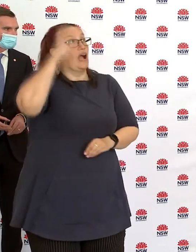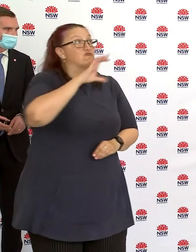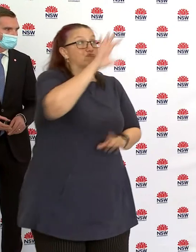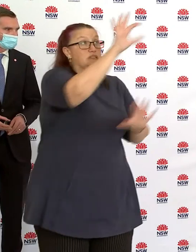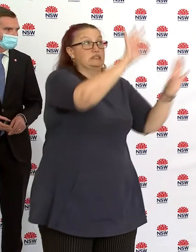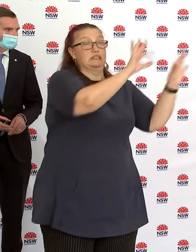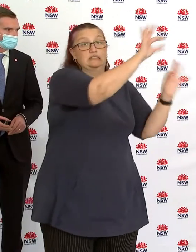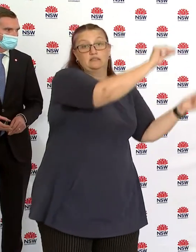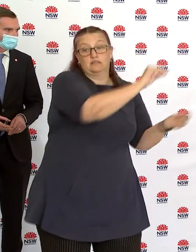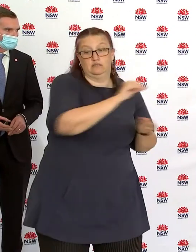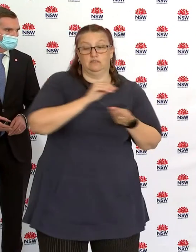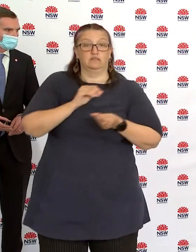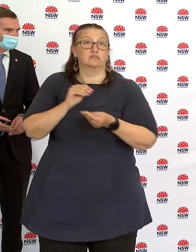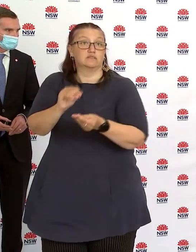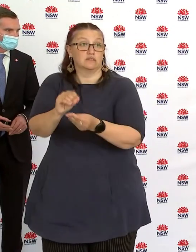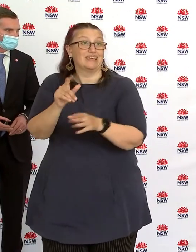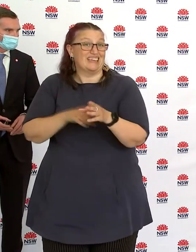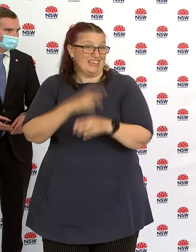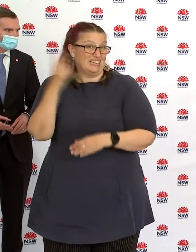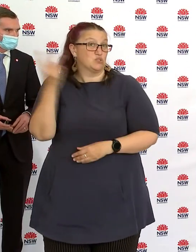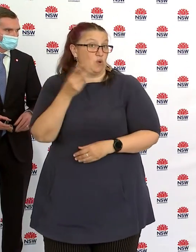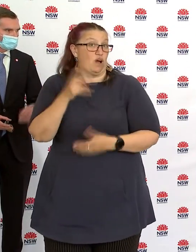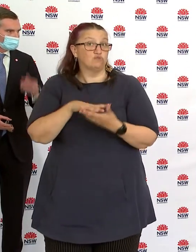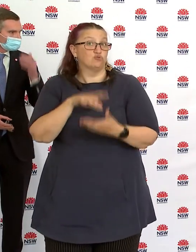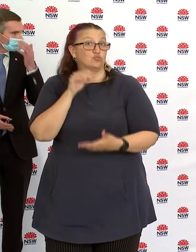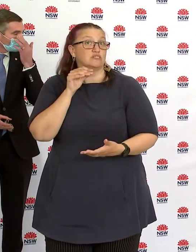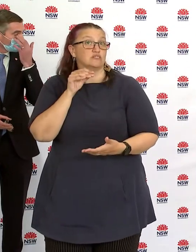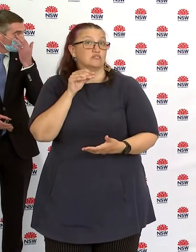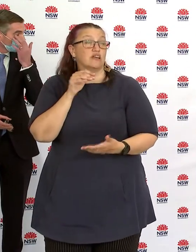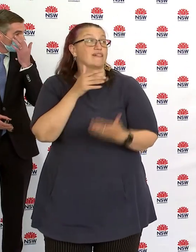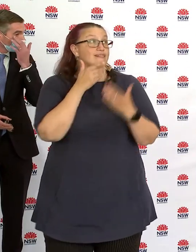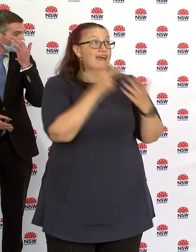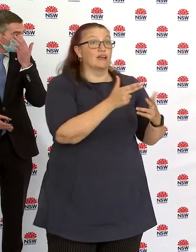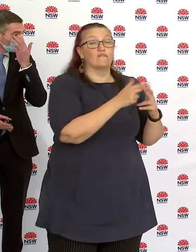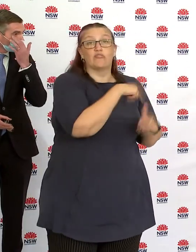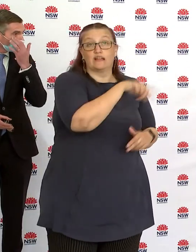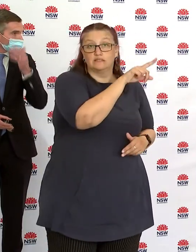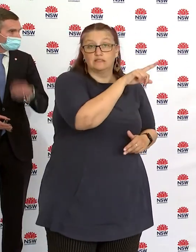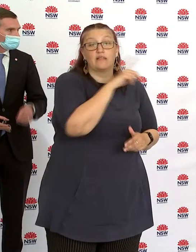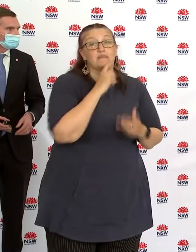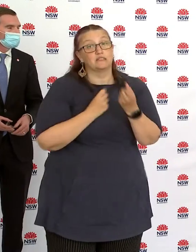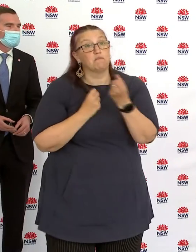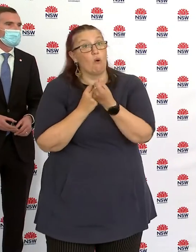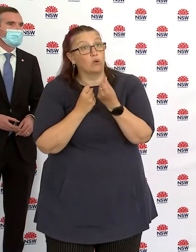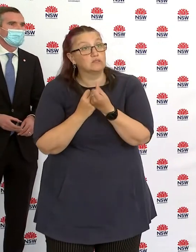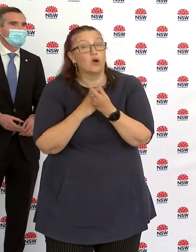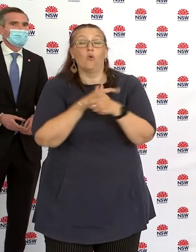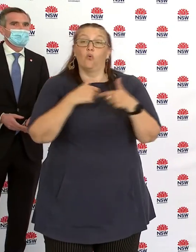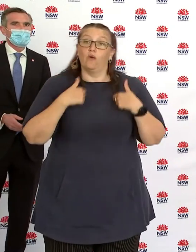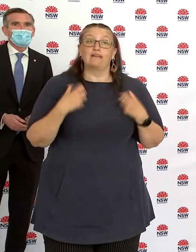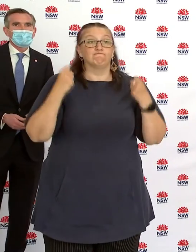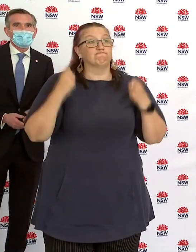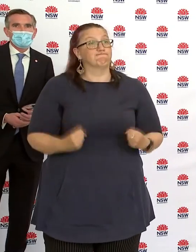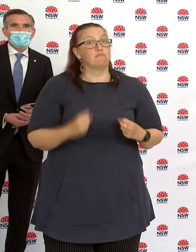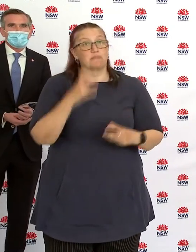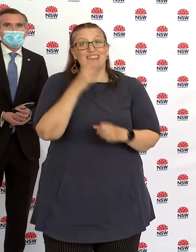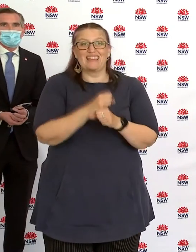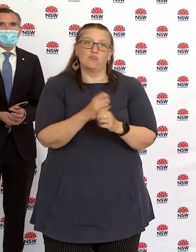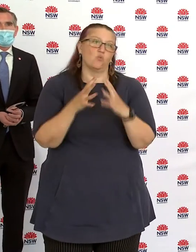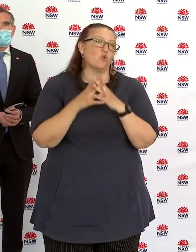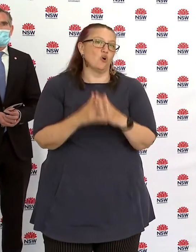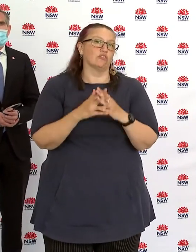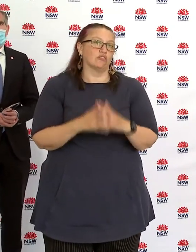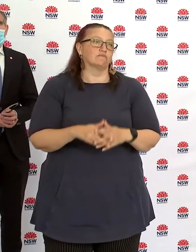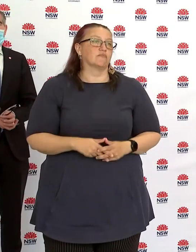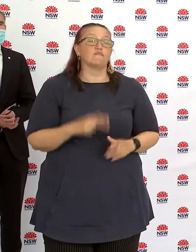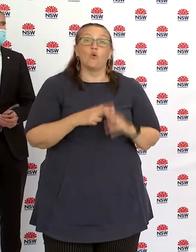students in their most important part of their educational journey is something that is supported and something that has merit. to the people